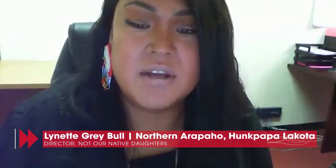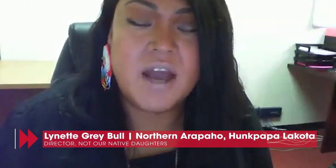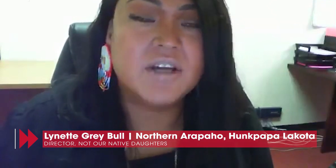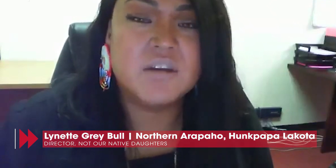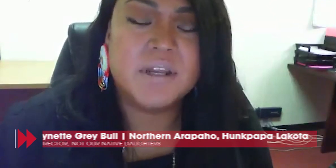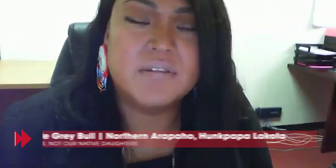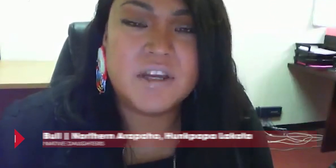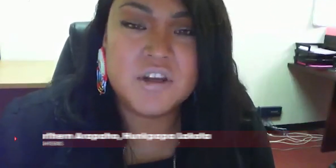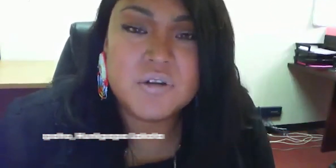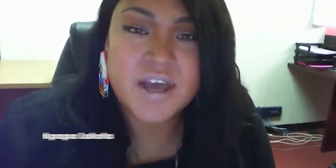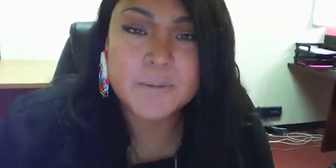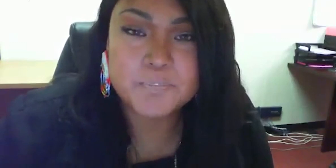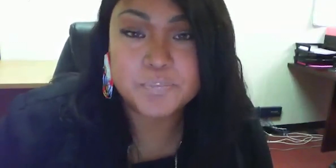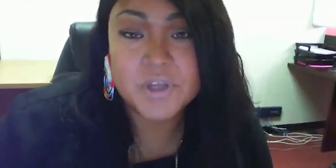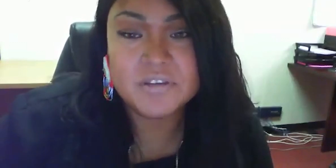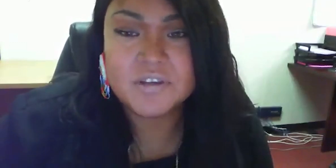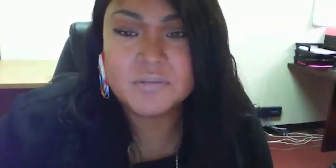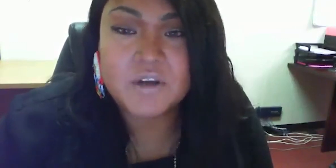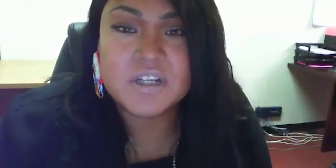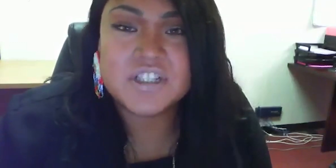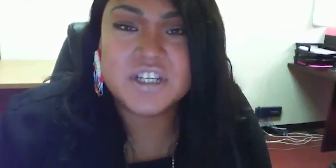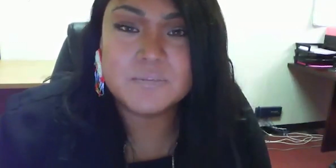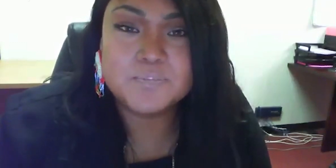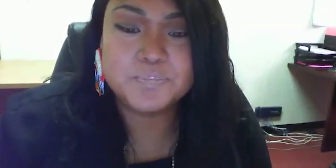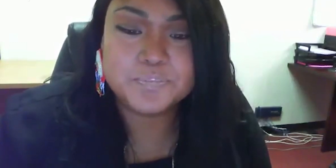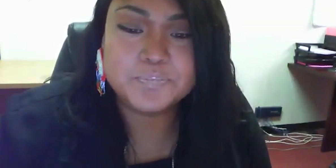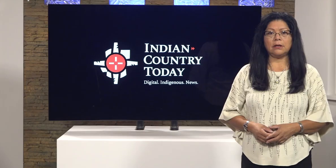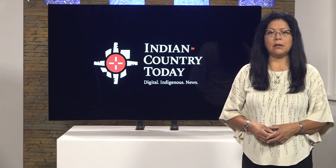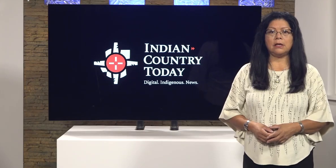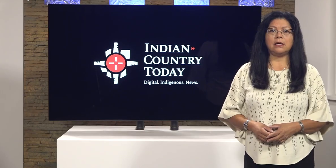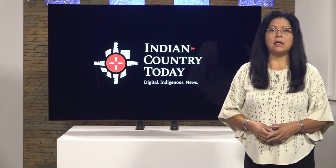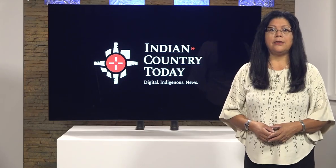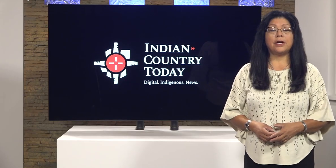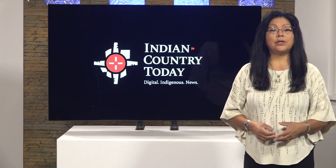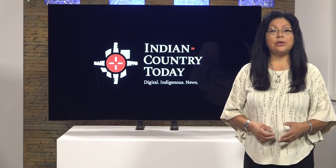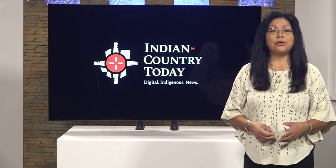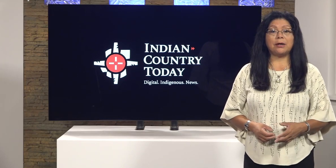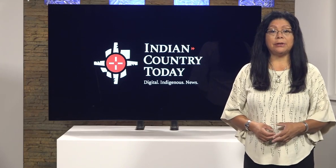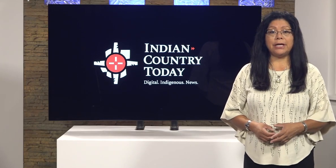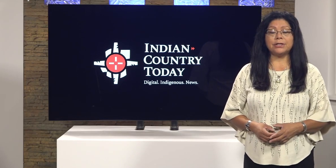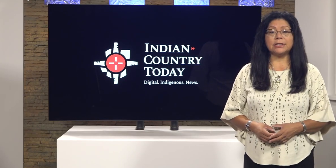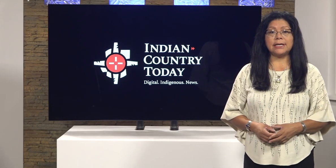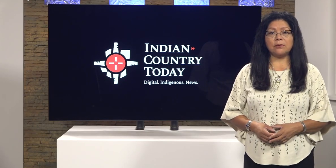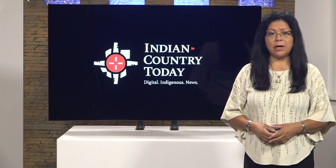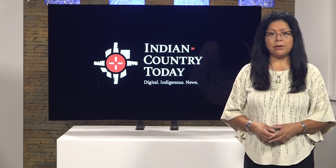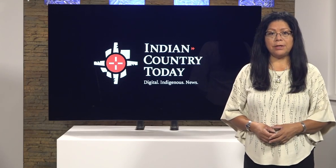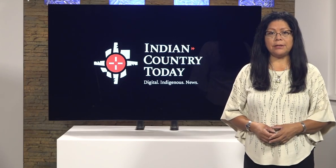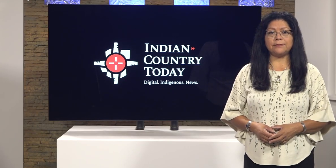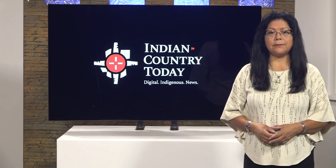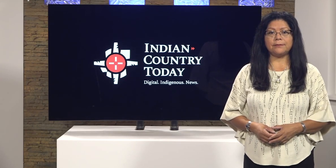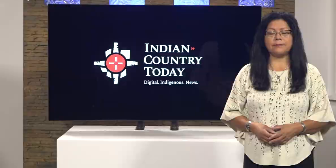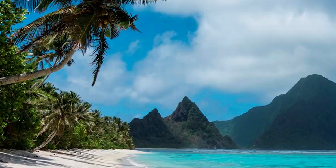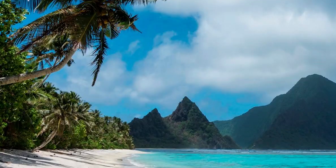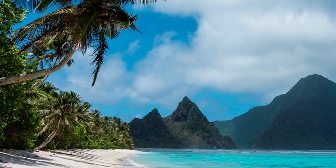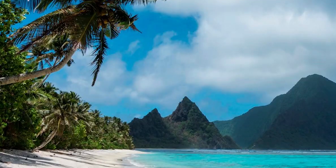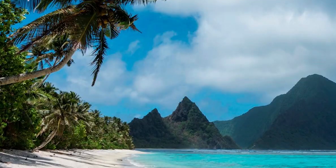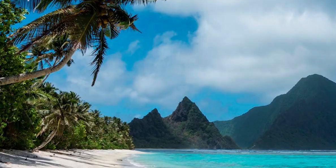And how can anybody say no to that is my question. There are two tribal nations in Wyoming.